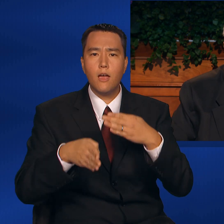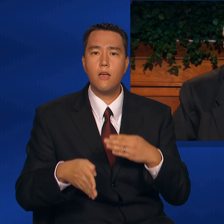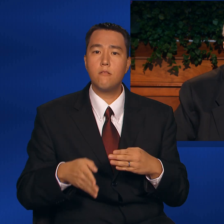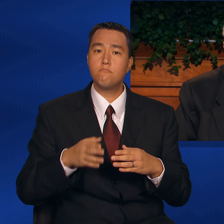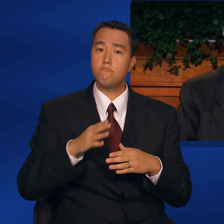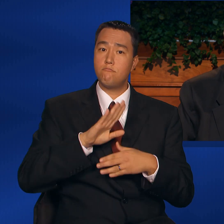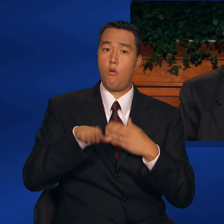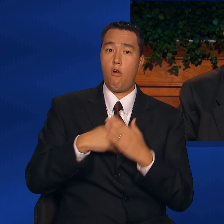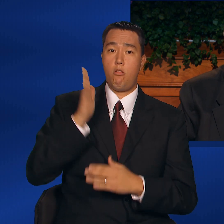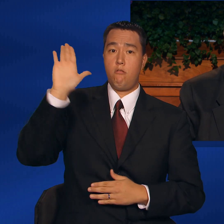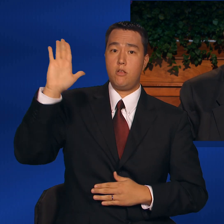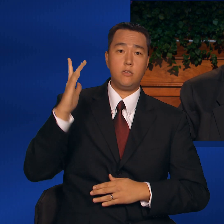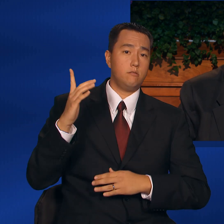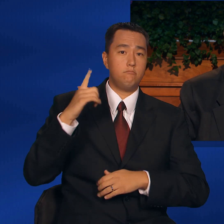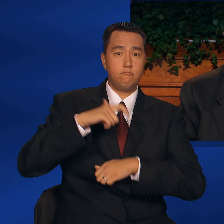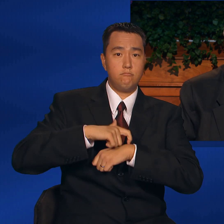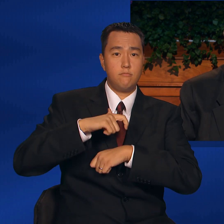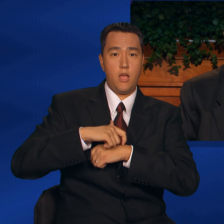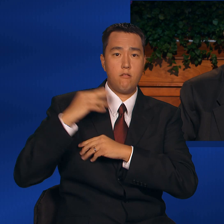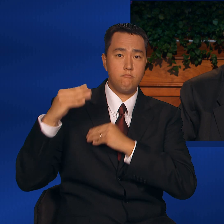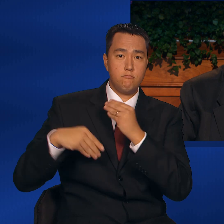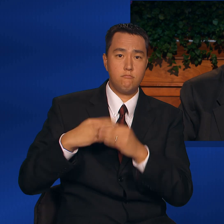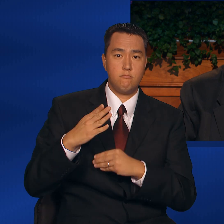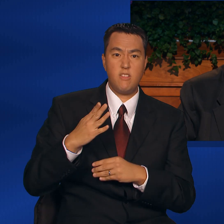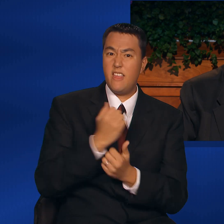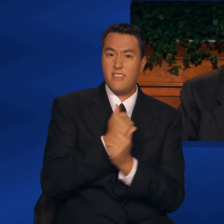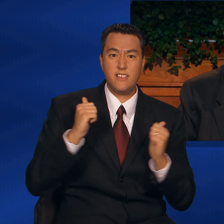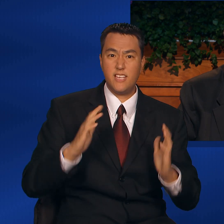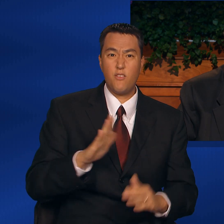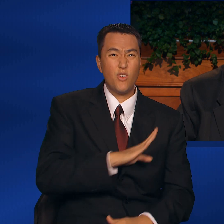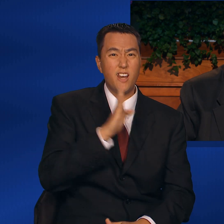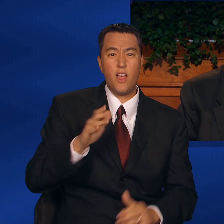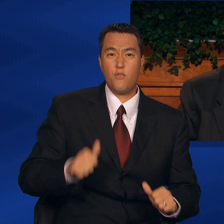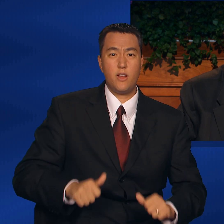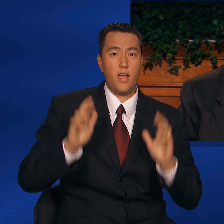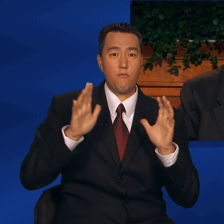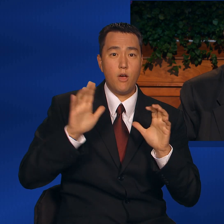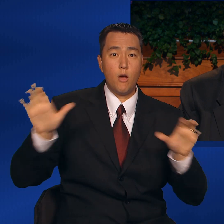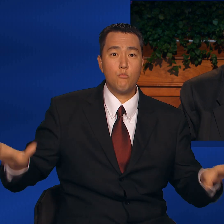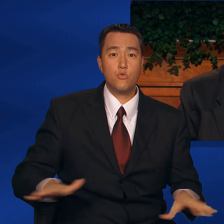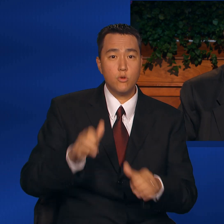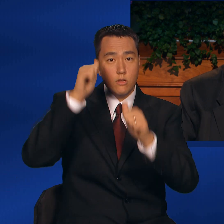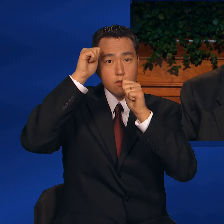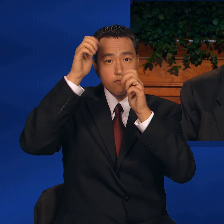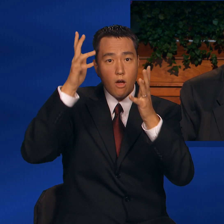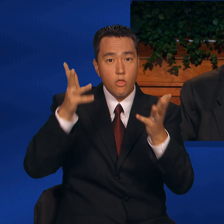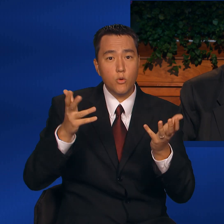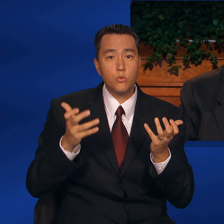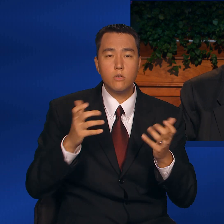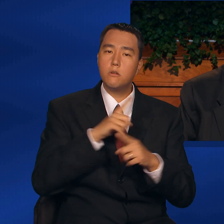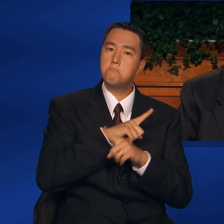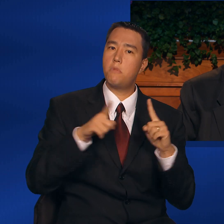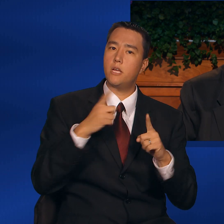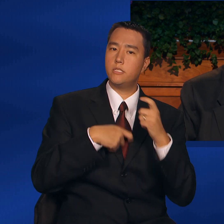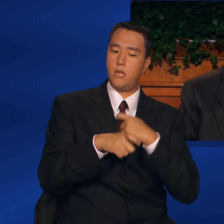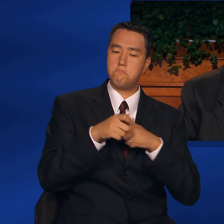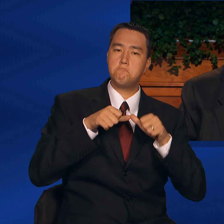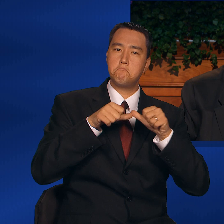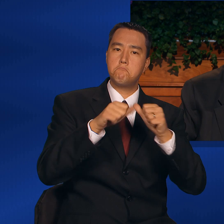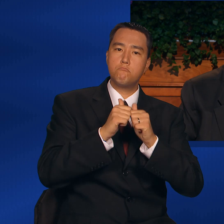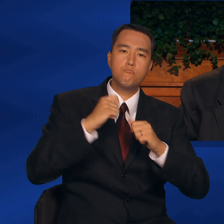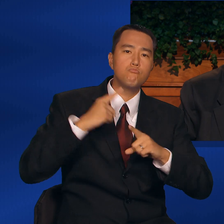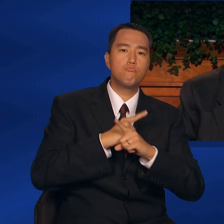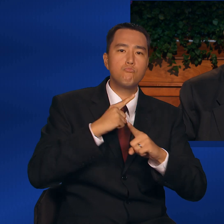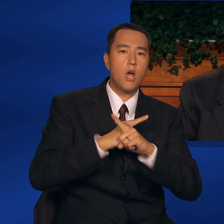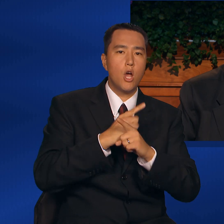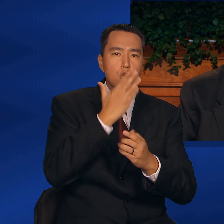days, the Savior never gave up doing His Father's will, but continued in righteousness, goodness,